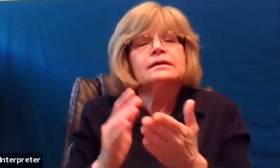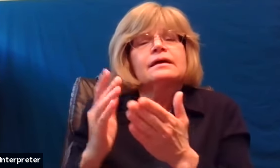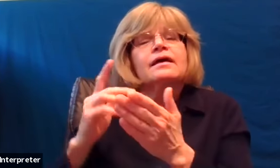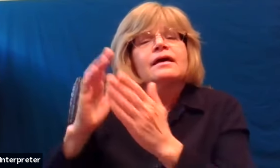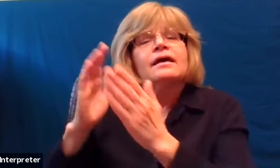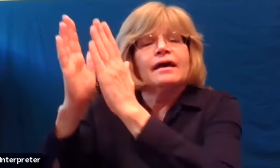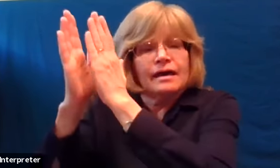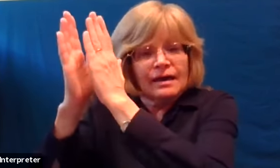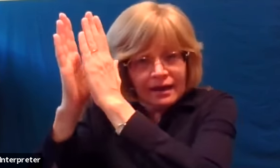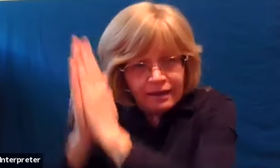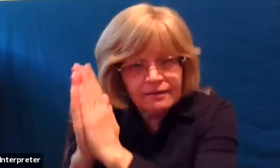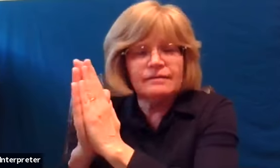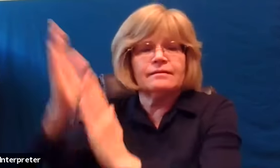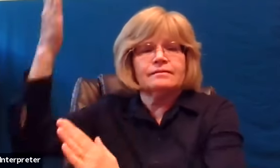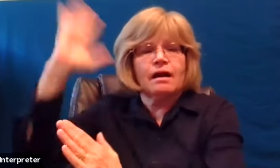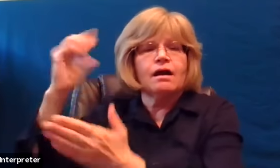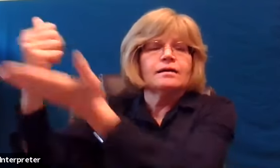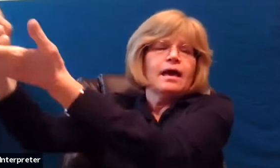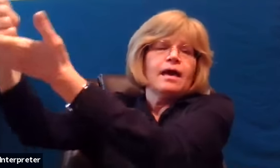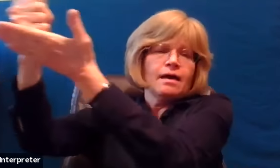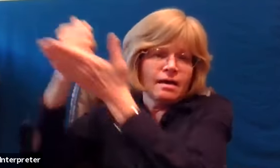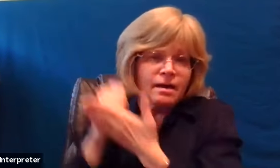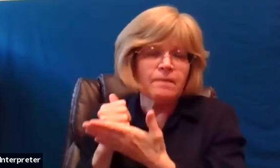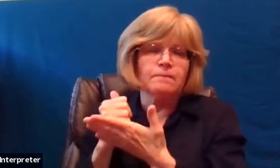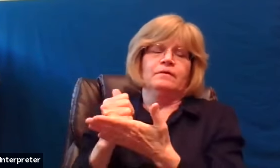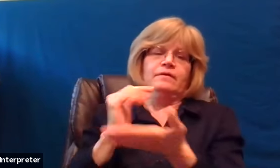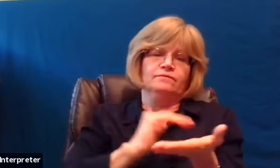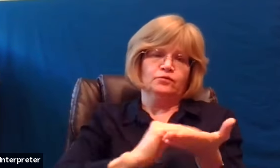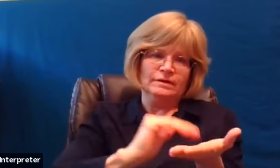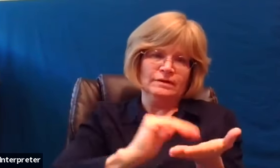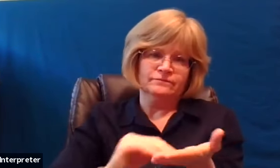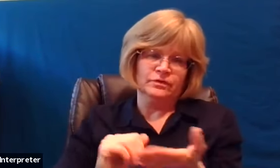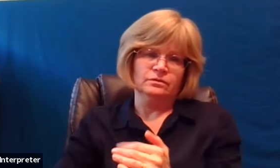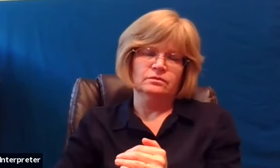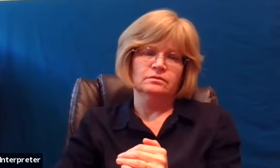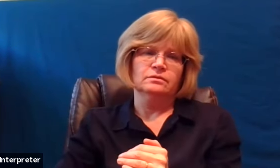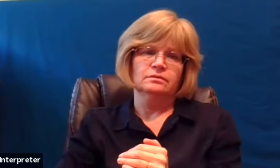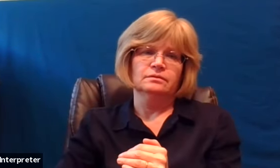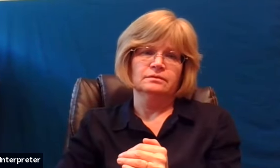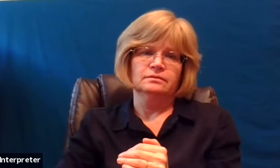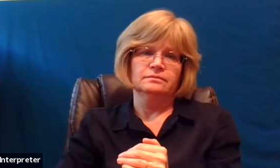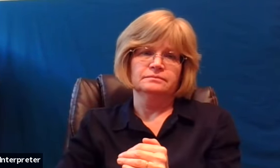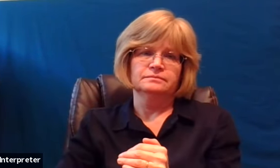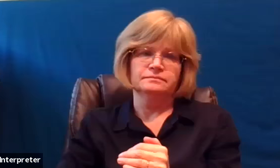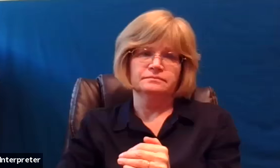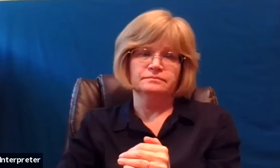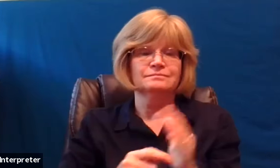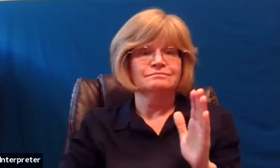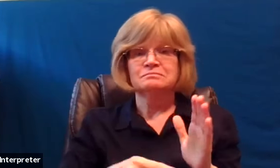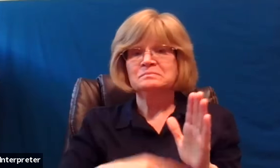on god to endow you with the ability to forgive some tasks are too big for us but they're not too big